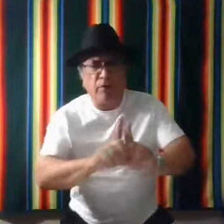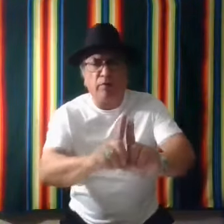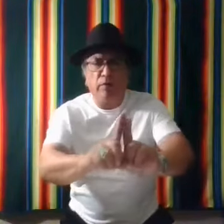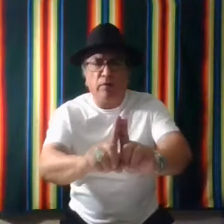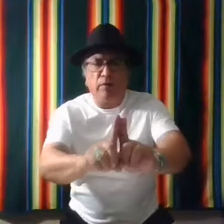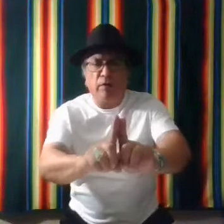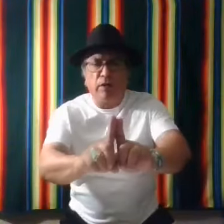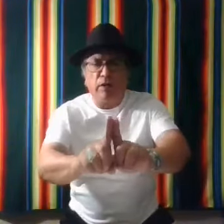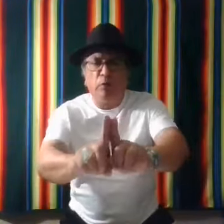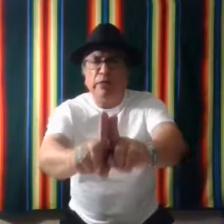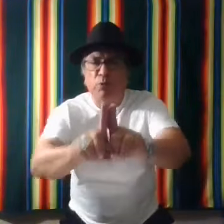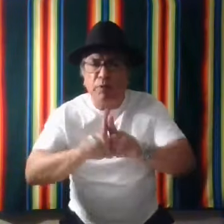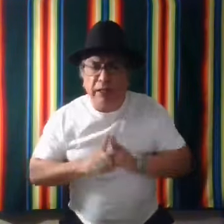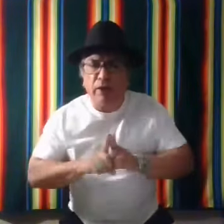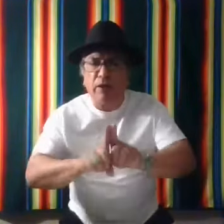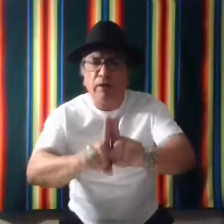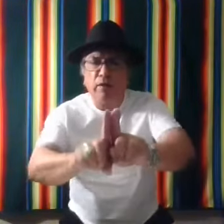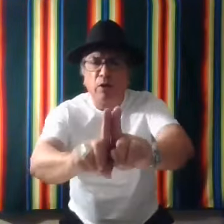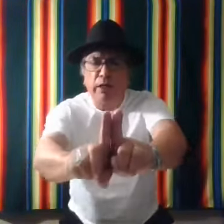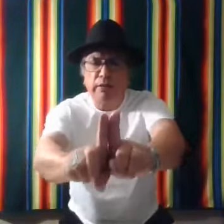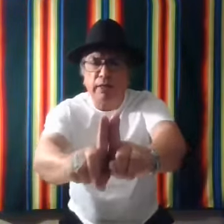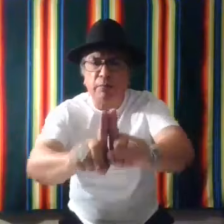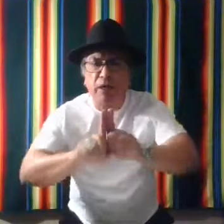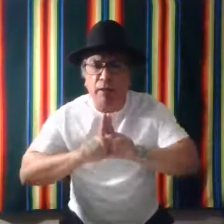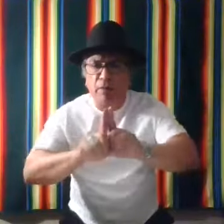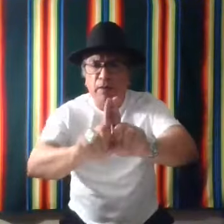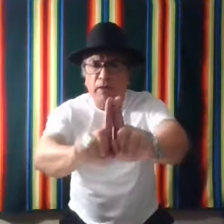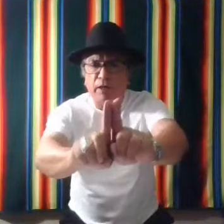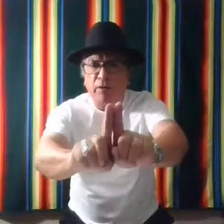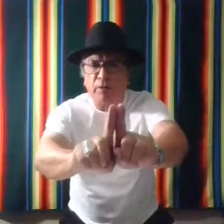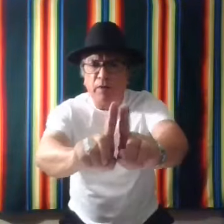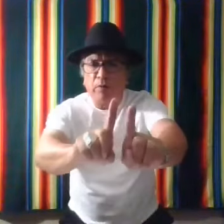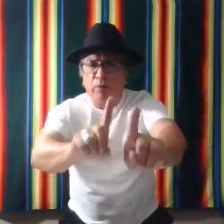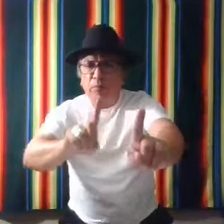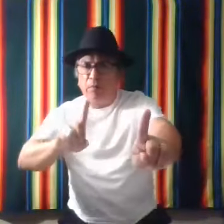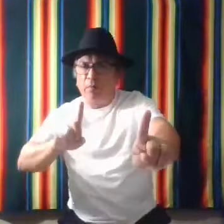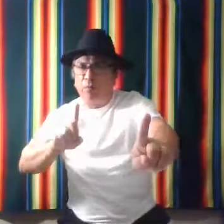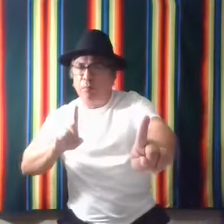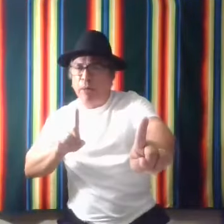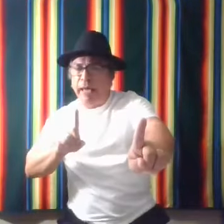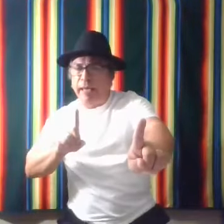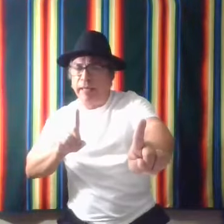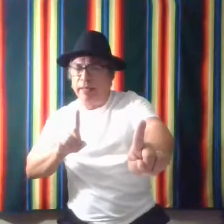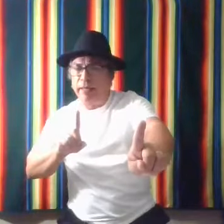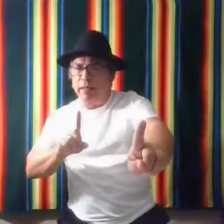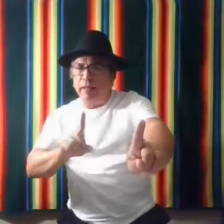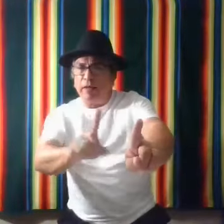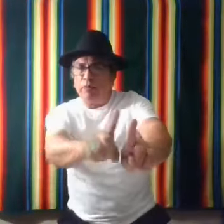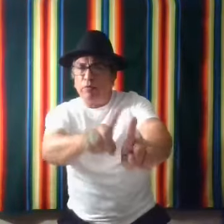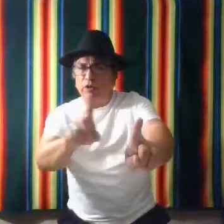the race would be going at the same time here but back if we wouldn't